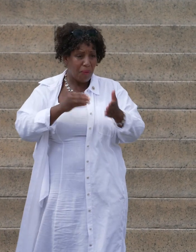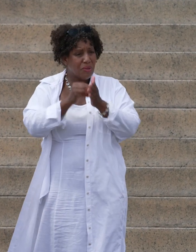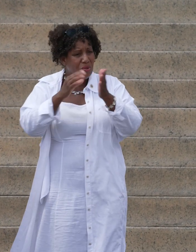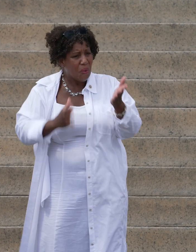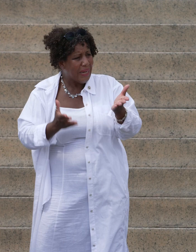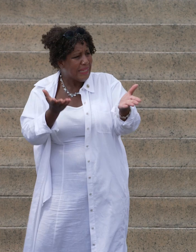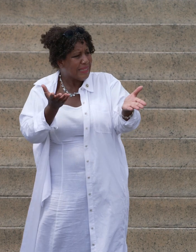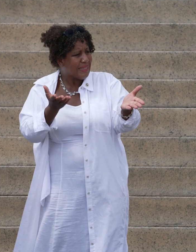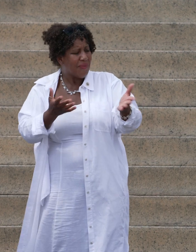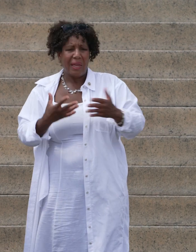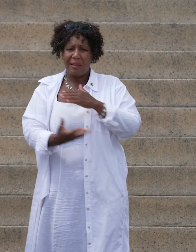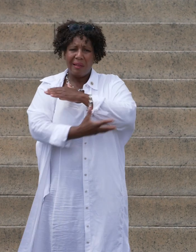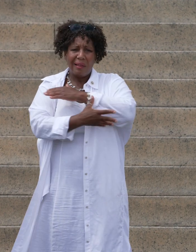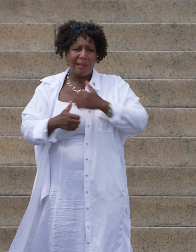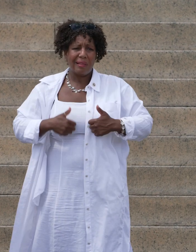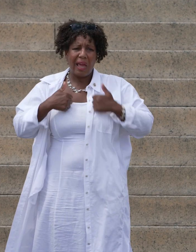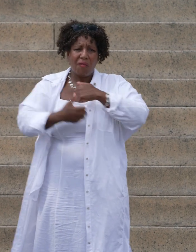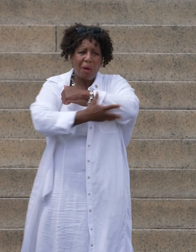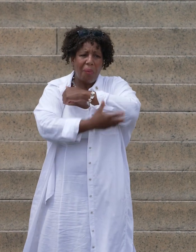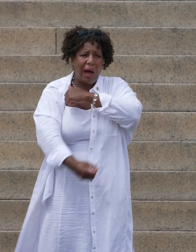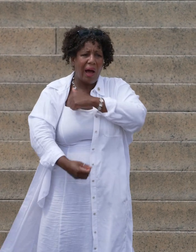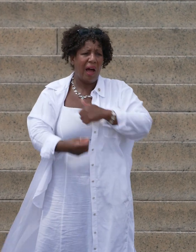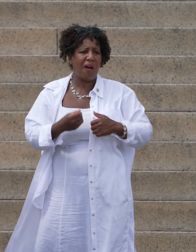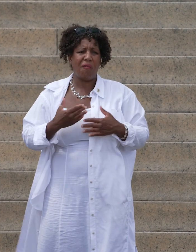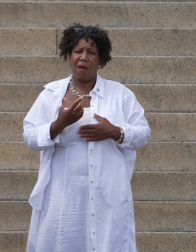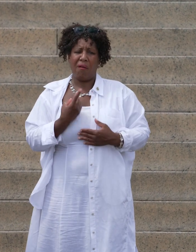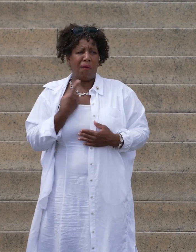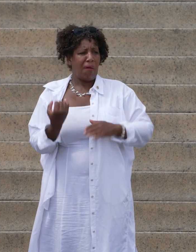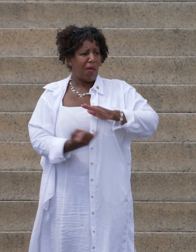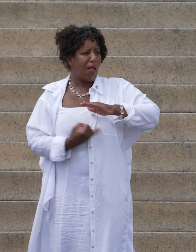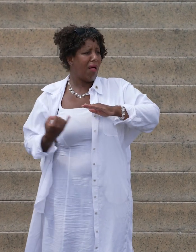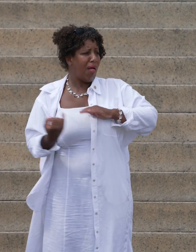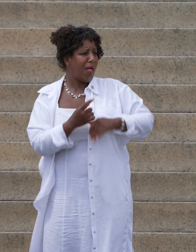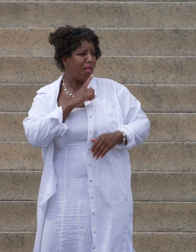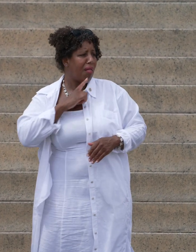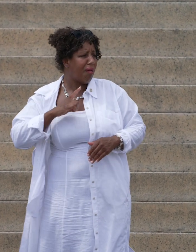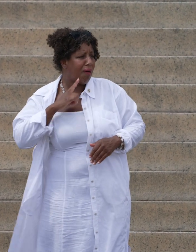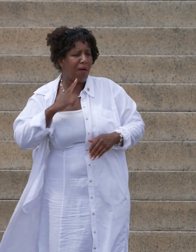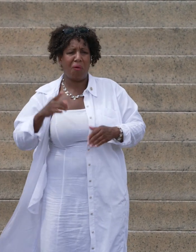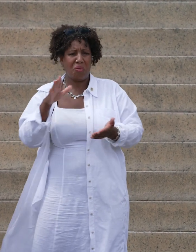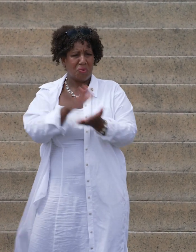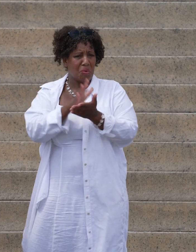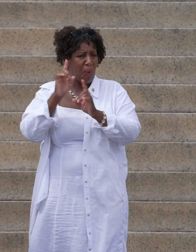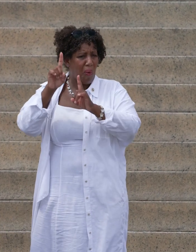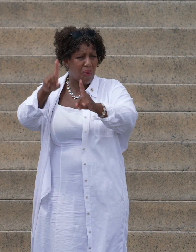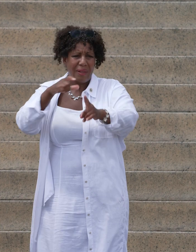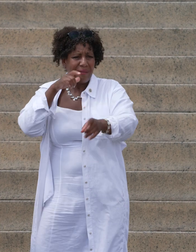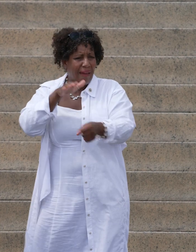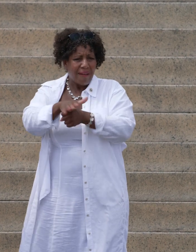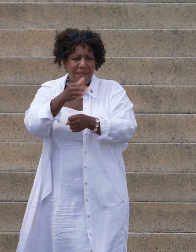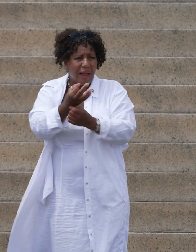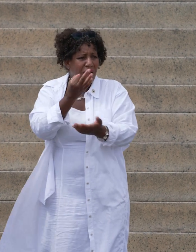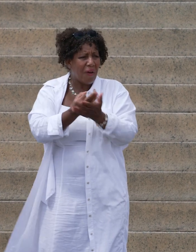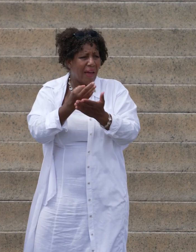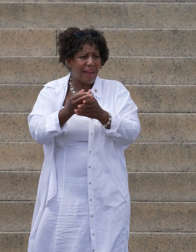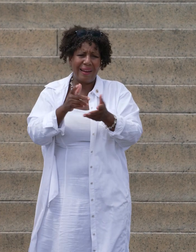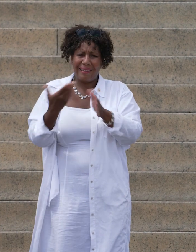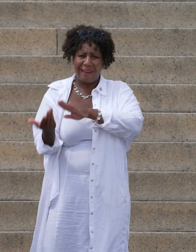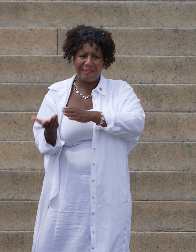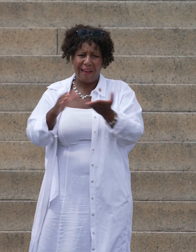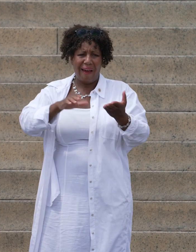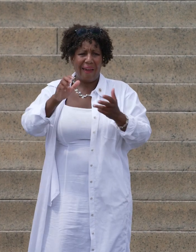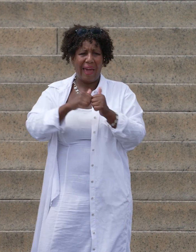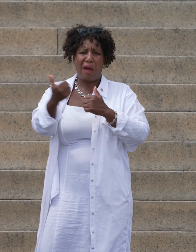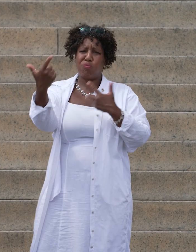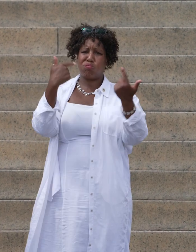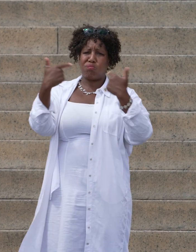live in poverty, suffer from loneliness, attend underfunded schools, and die from gunshots. As